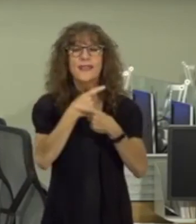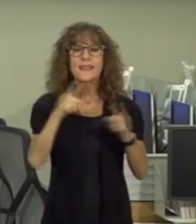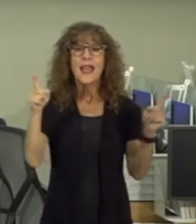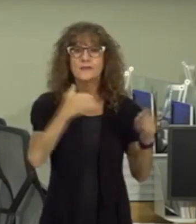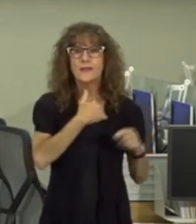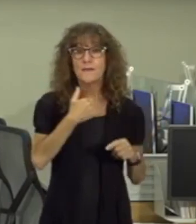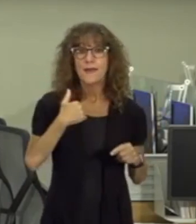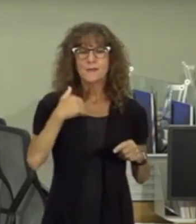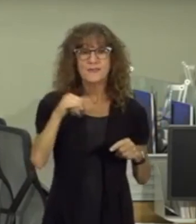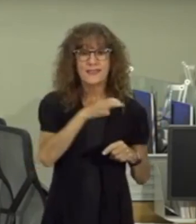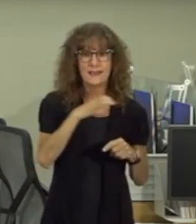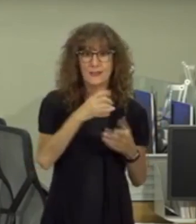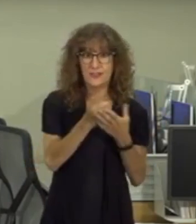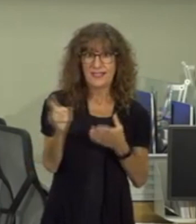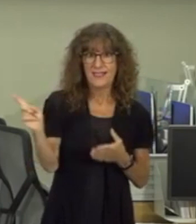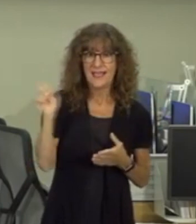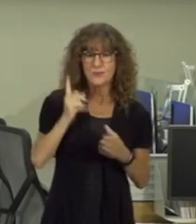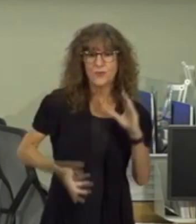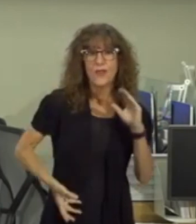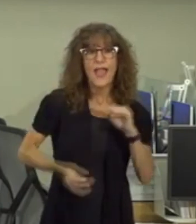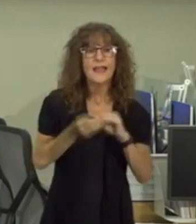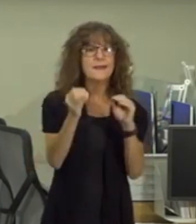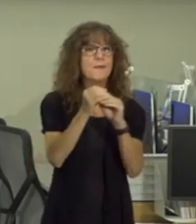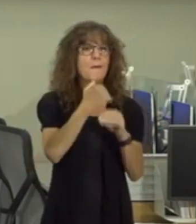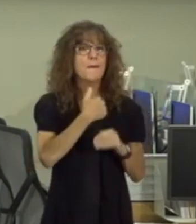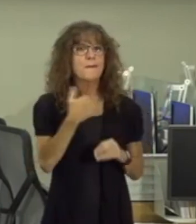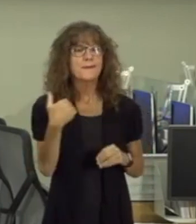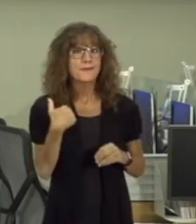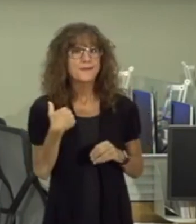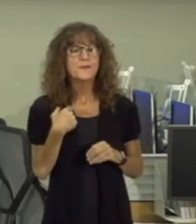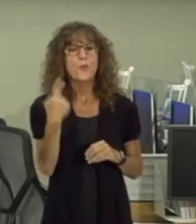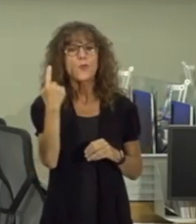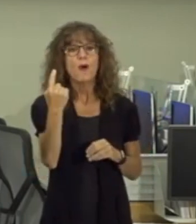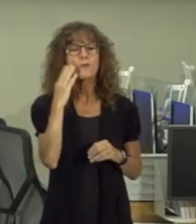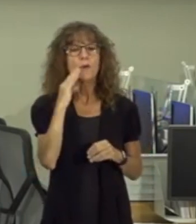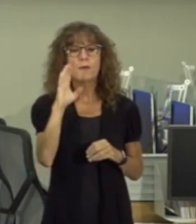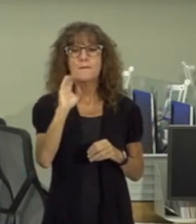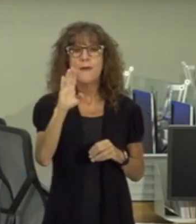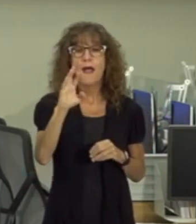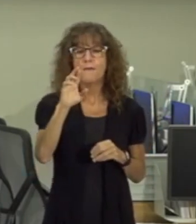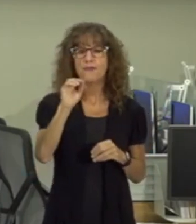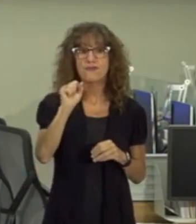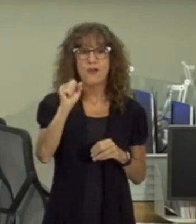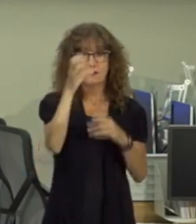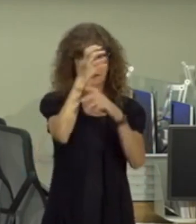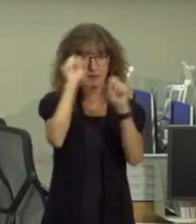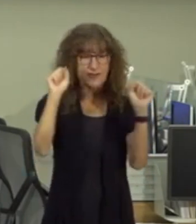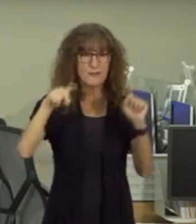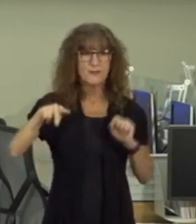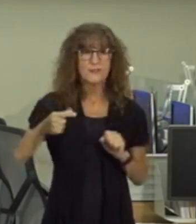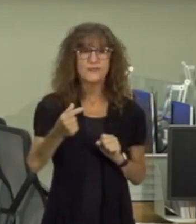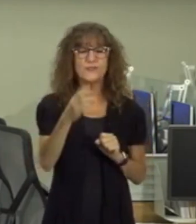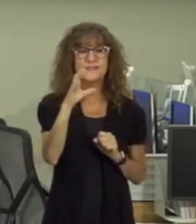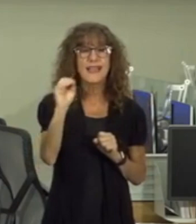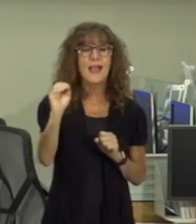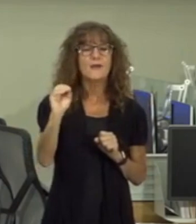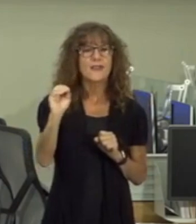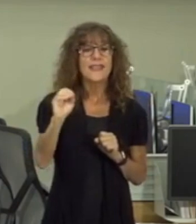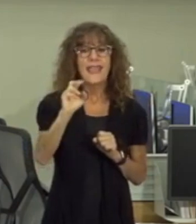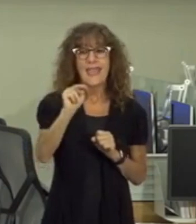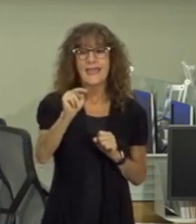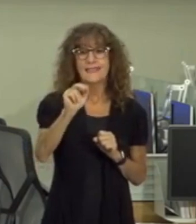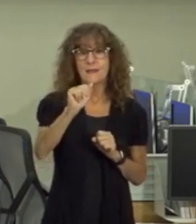the members of the commission last week we're adding additional members uh one will be bob ross the president of the prince george's county chapter of the